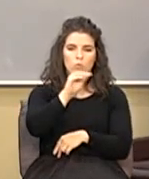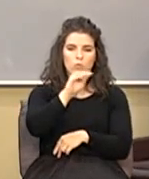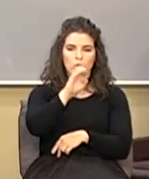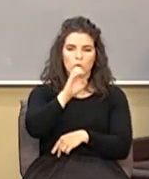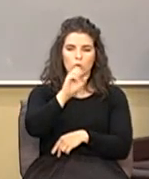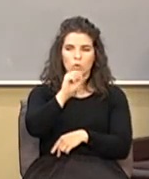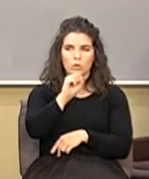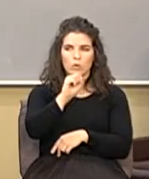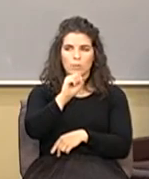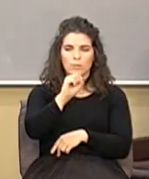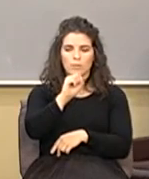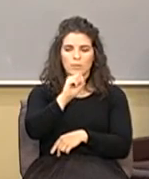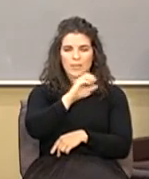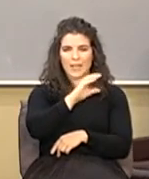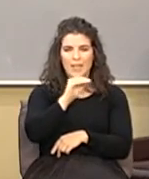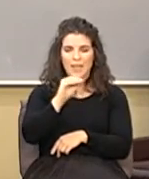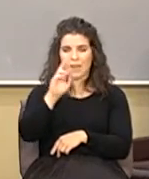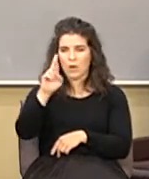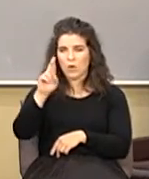on the way stop in Romans 1